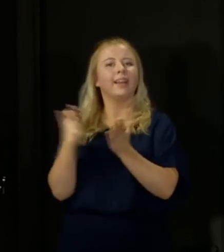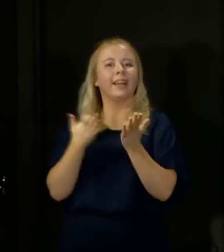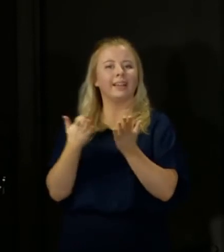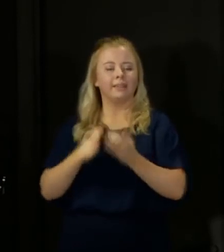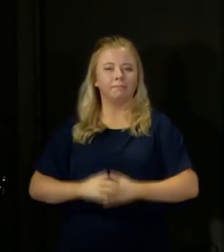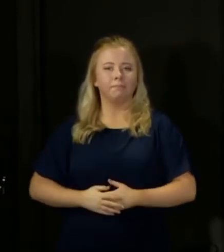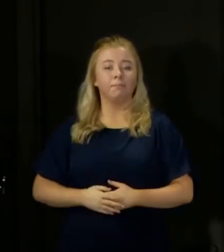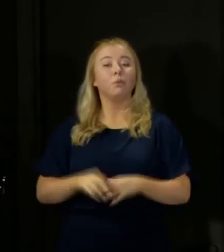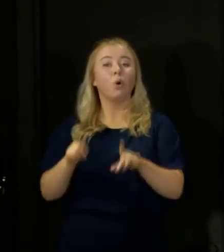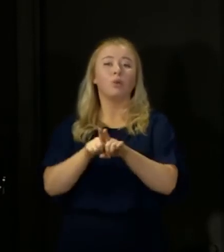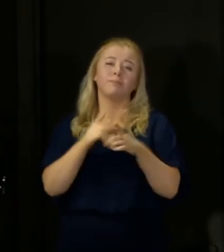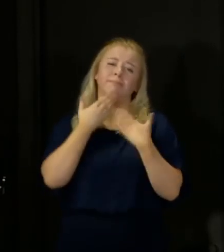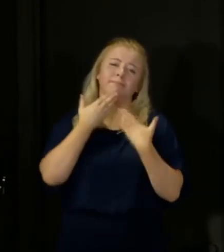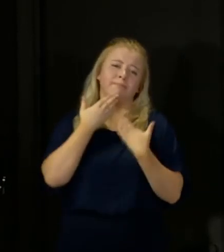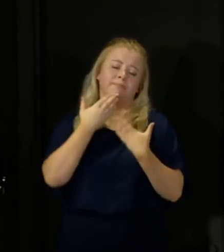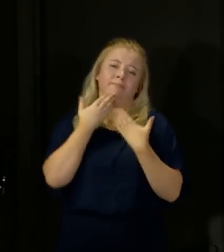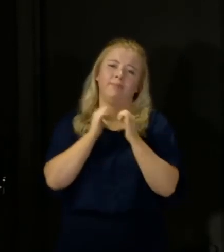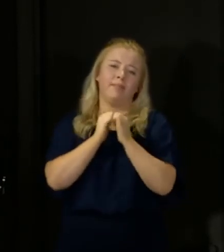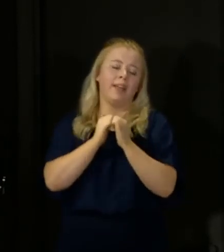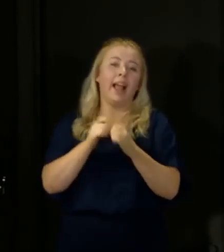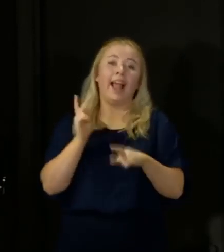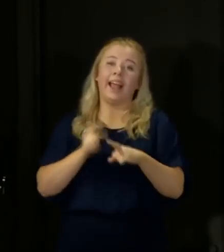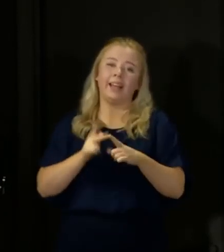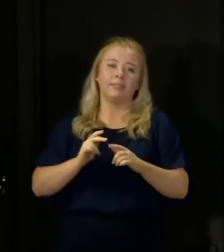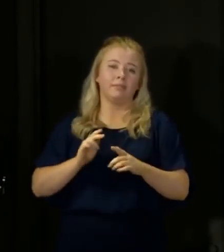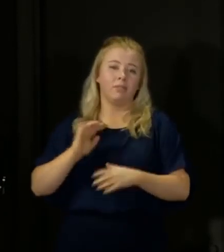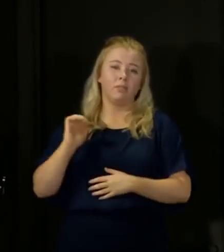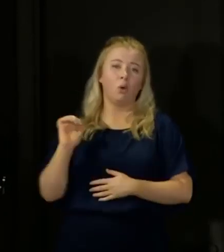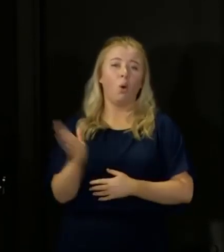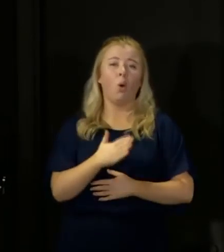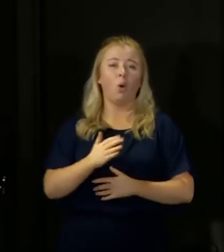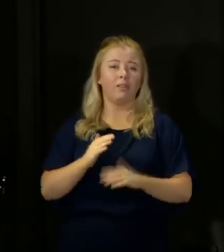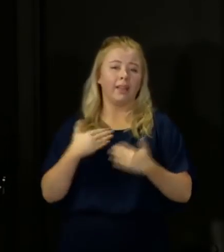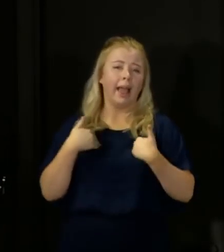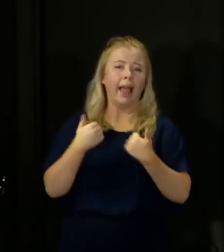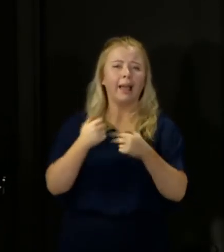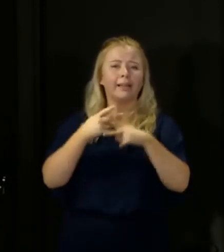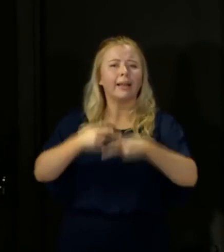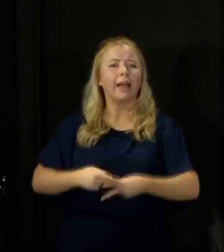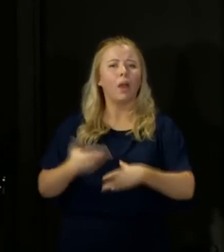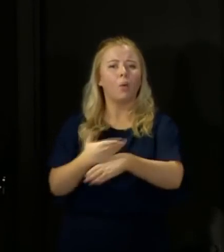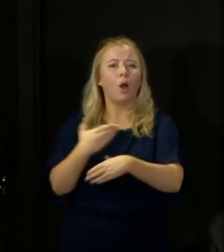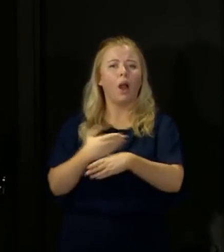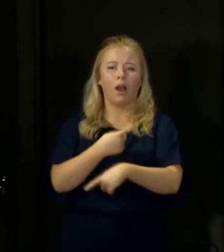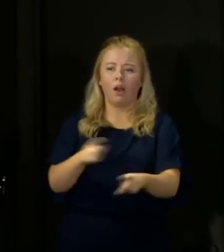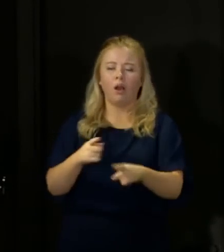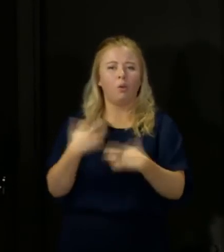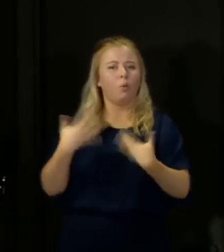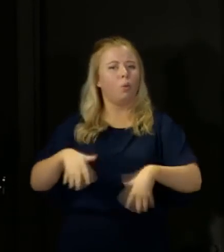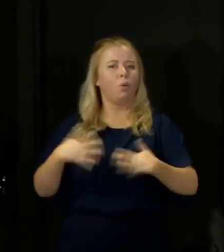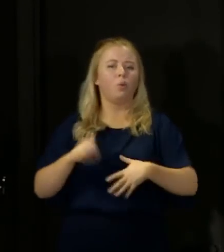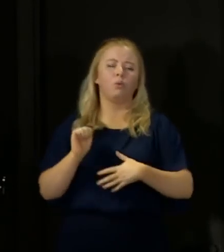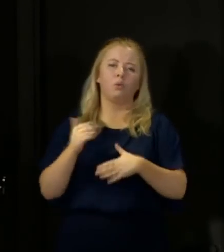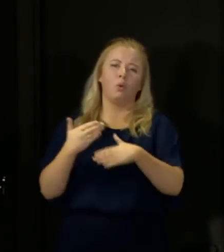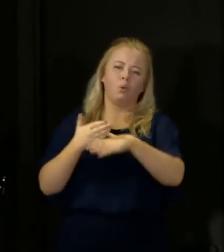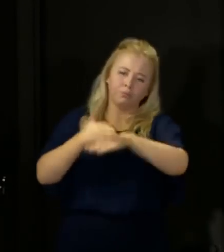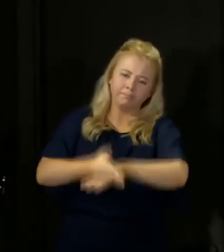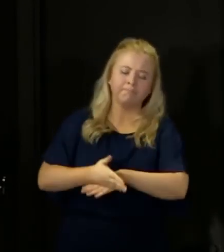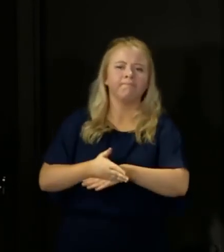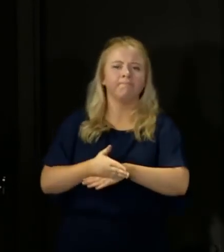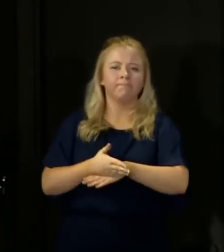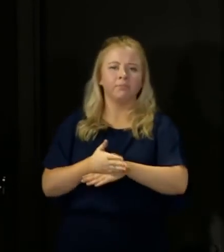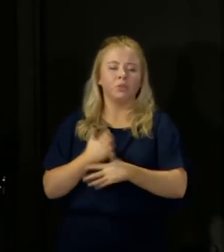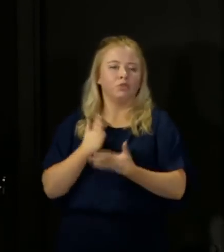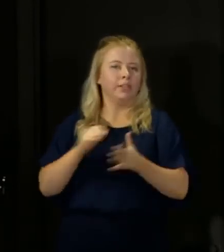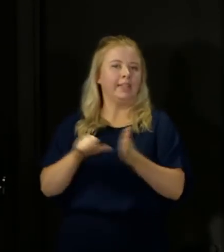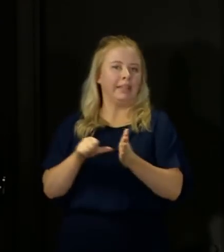me also express my gratitude, again, as I always do, to our health and care workers who continue to do an incredible, exceptional job in